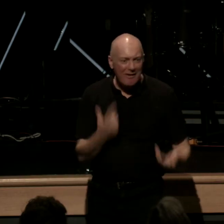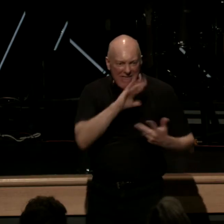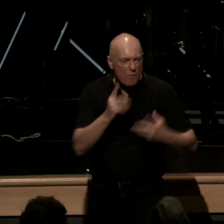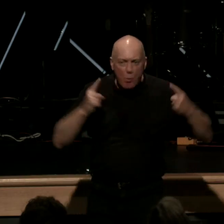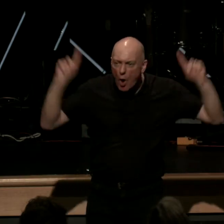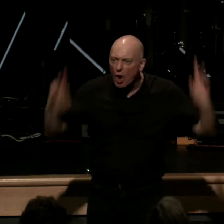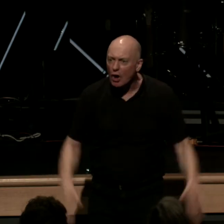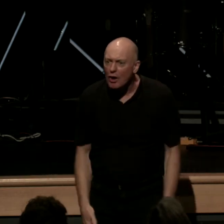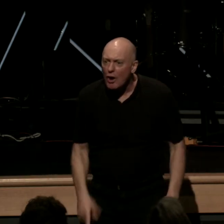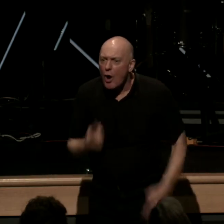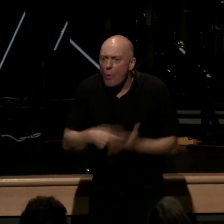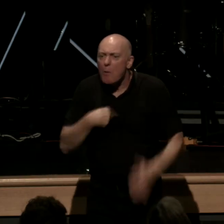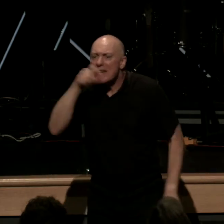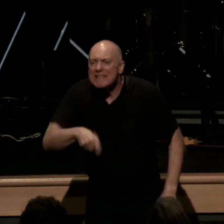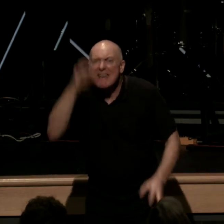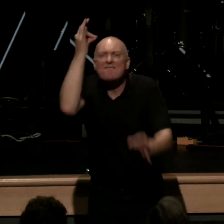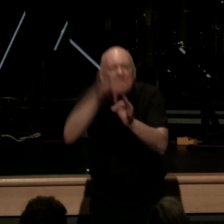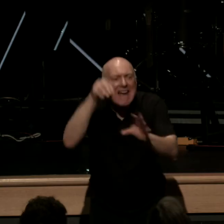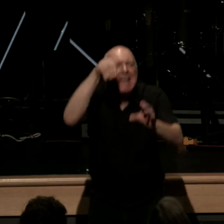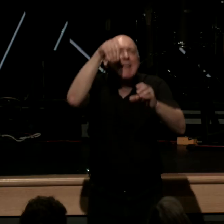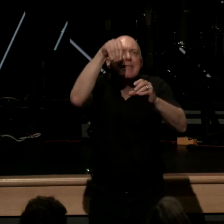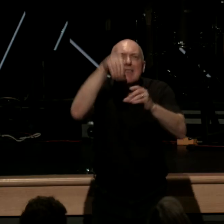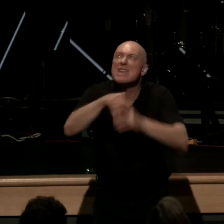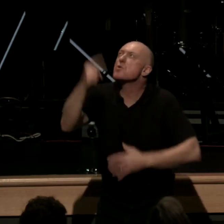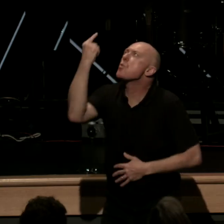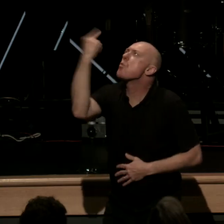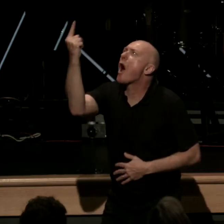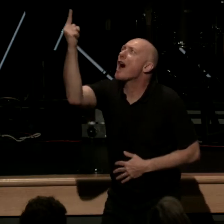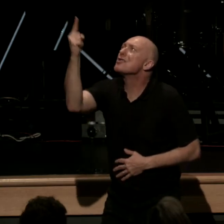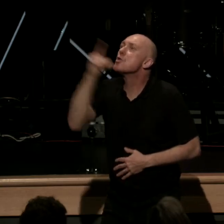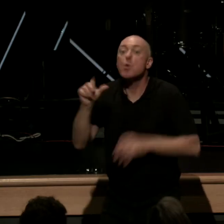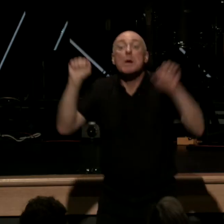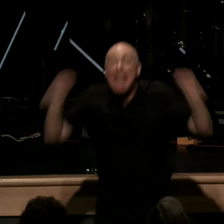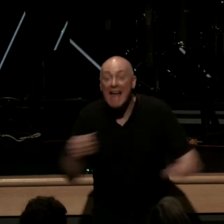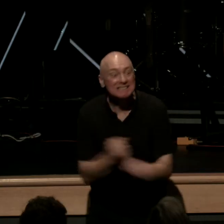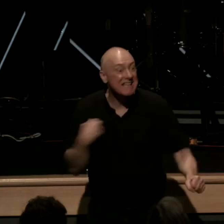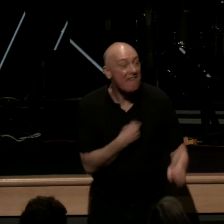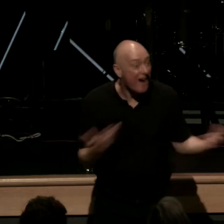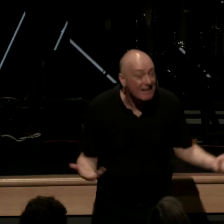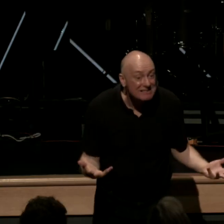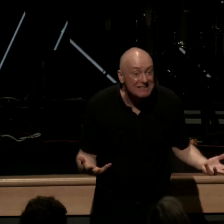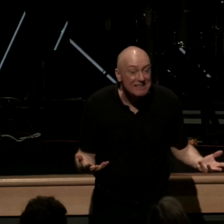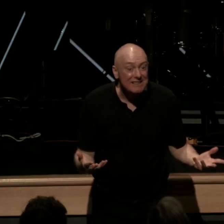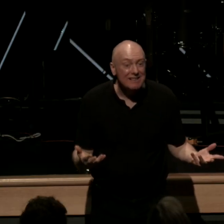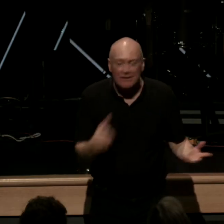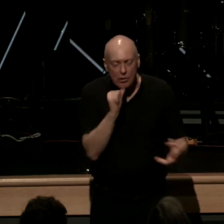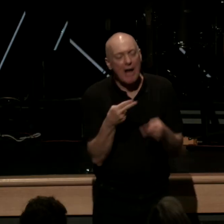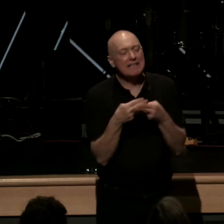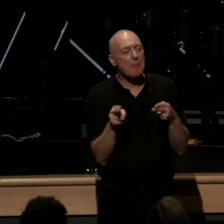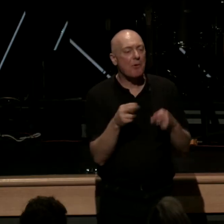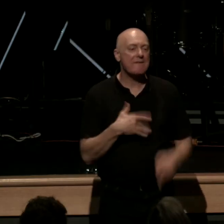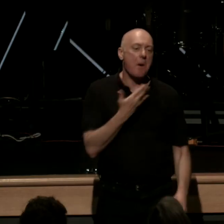what is needed is faith in one to actually save us not temporarily make us feel better about ourselves